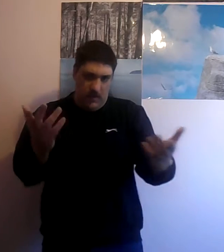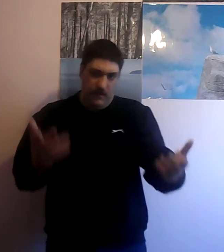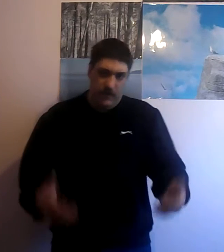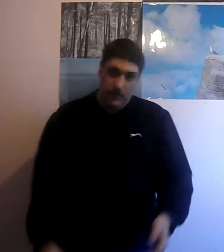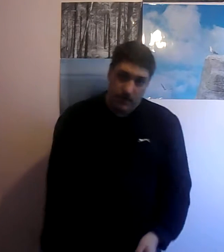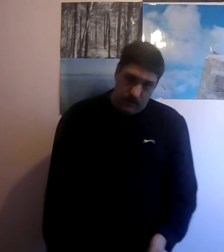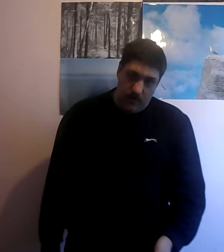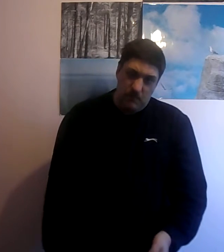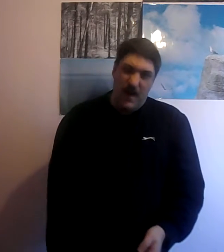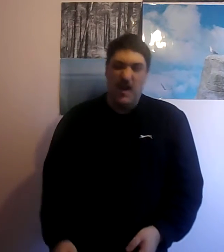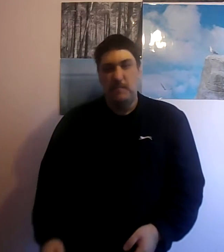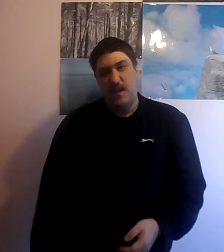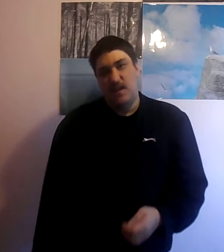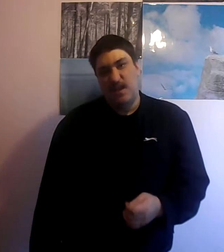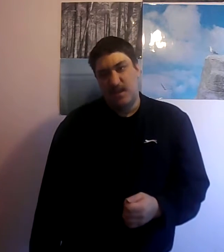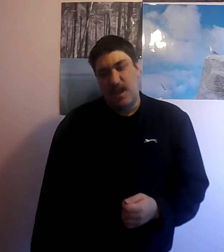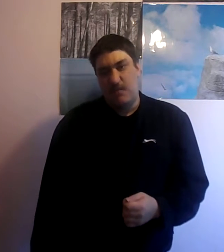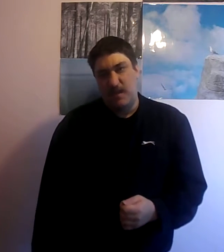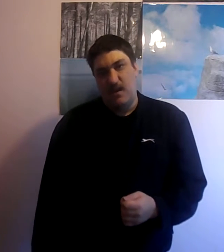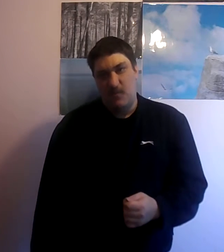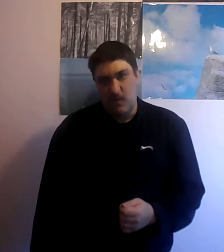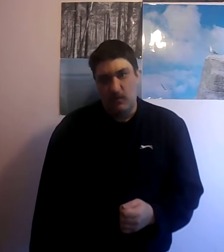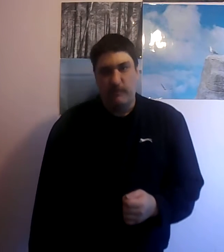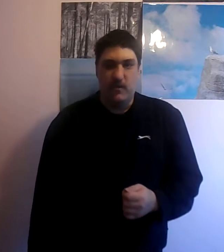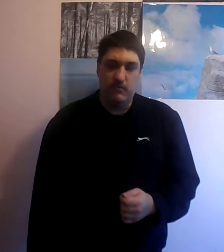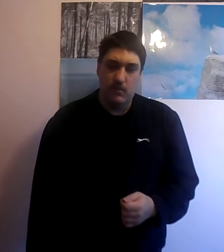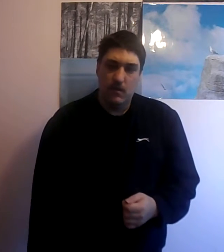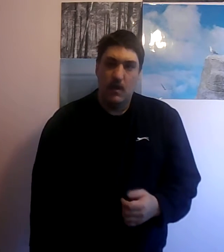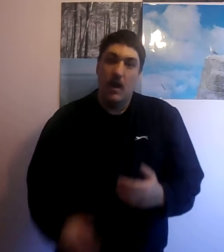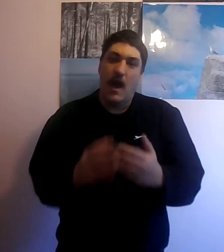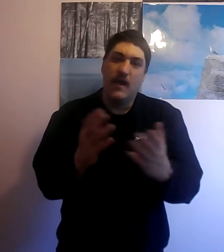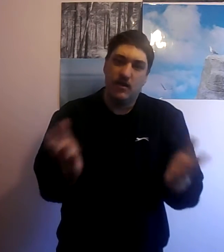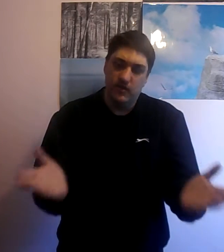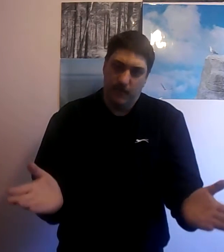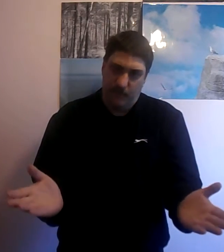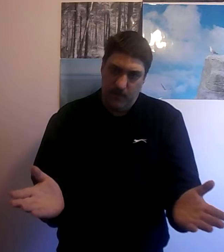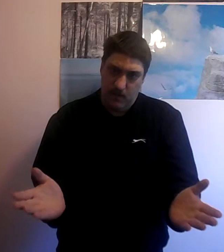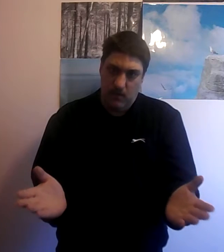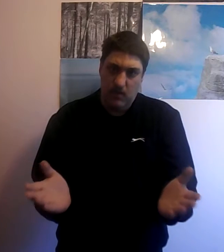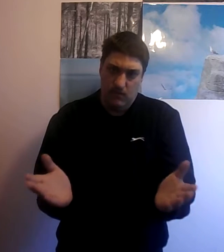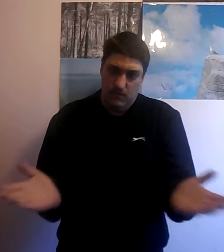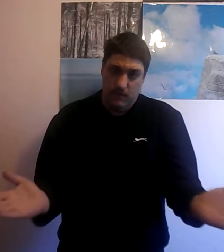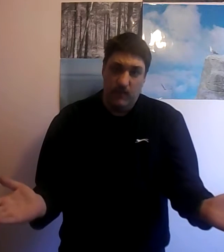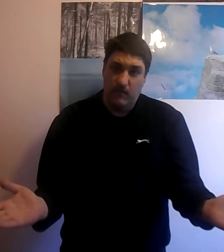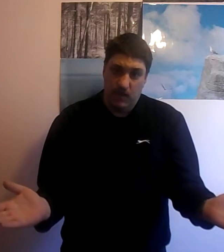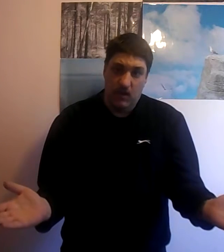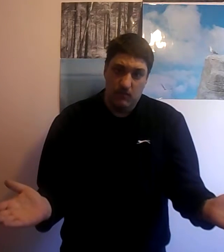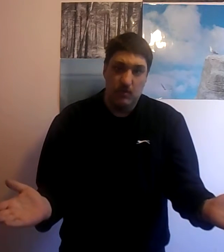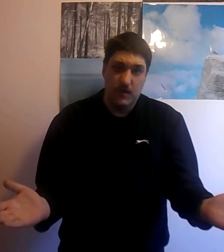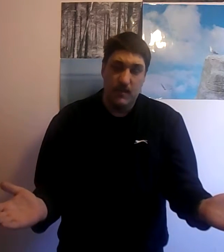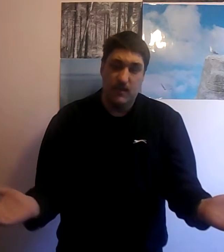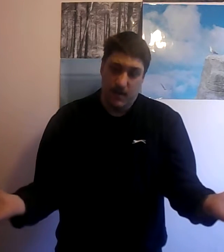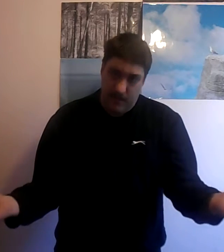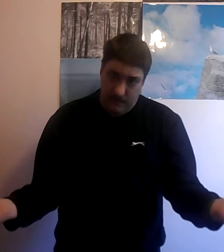you are going to say but I beat this game without a walkthrough and good for you you you've obviously got more brains than I have